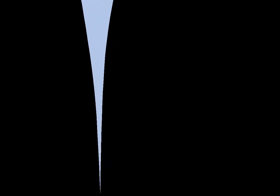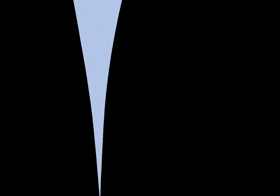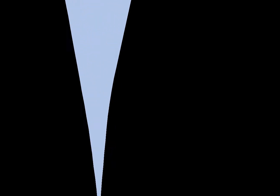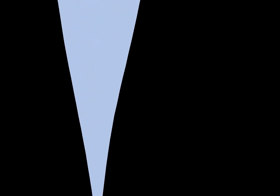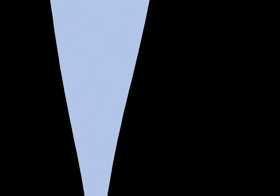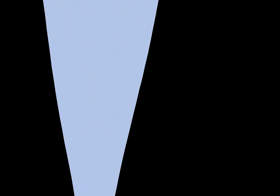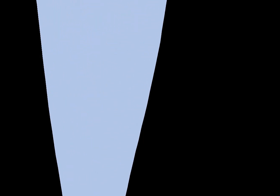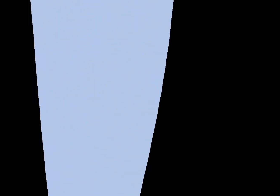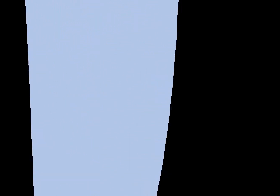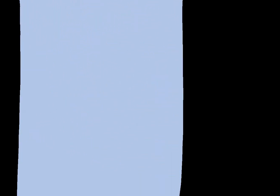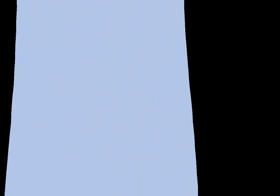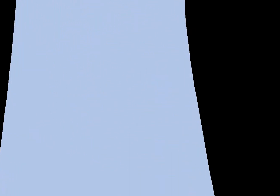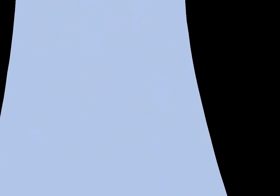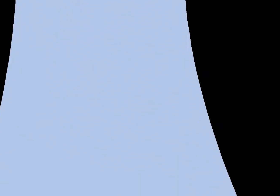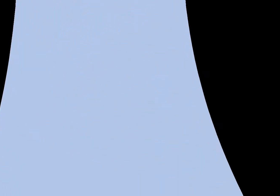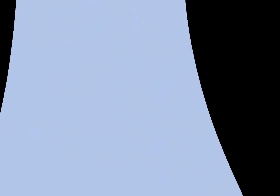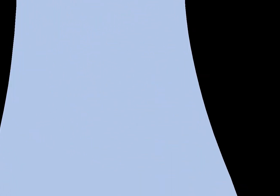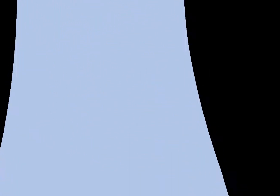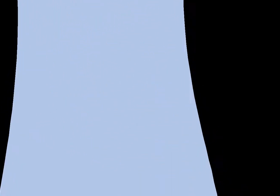Thank